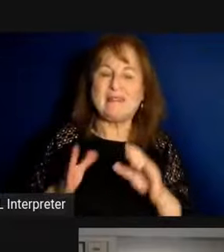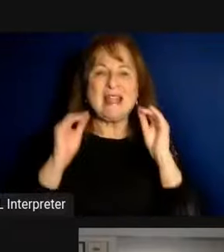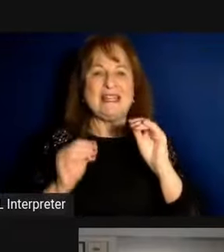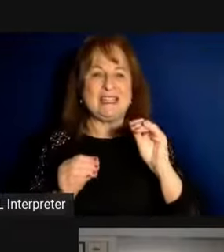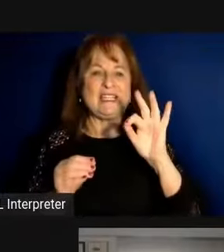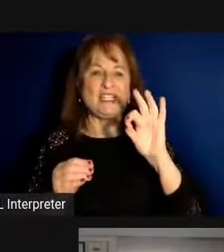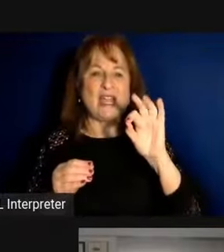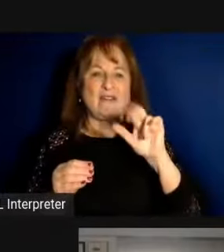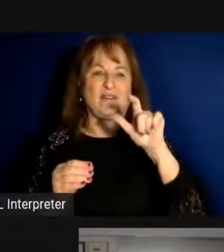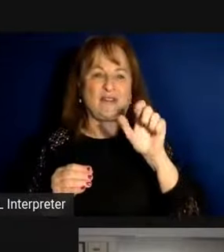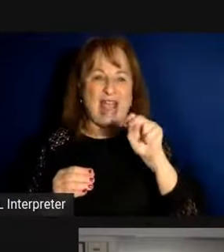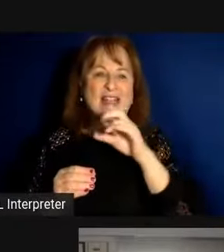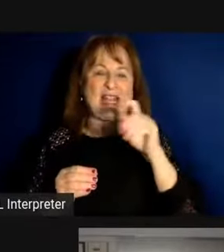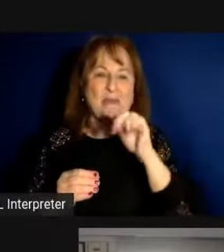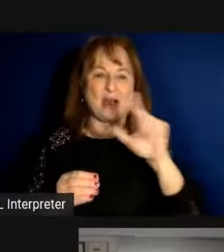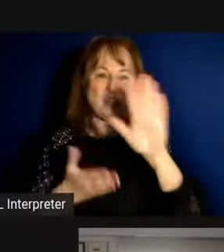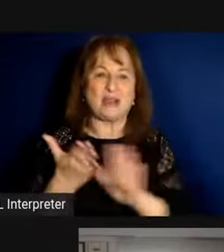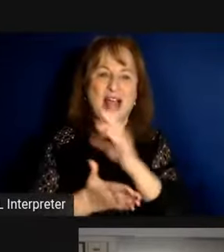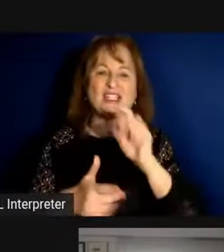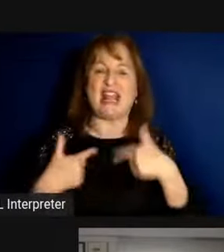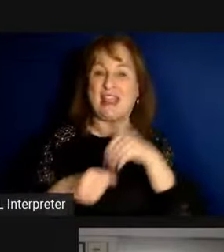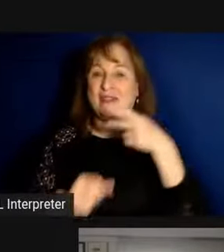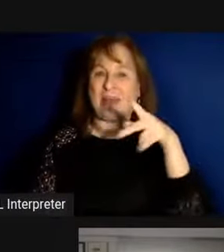and Marshall College and live in Pennsylvania.